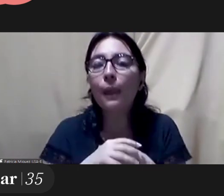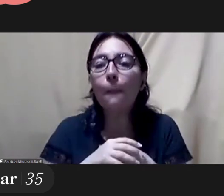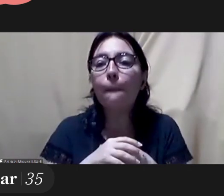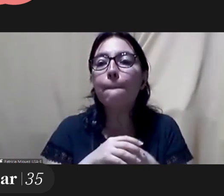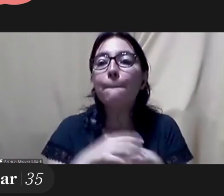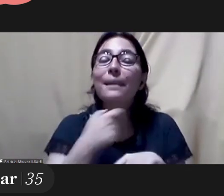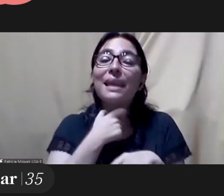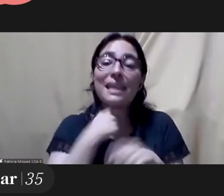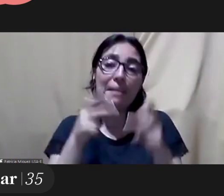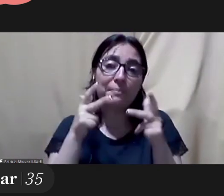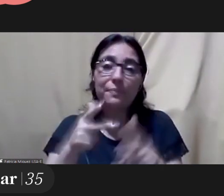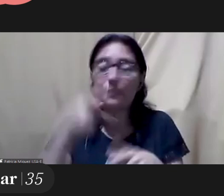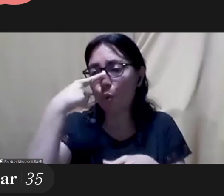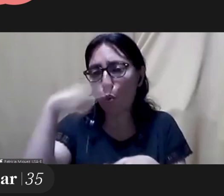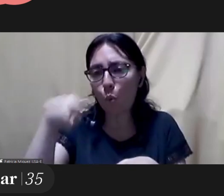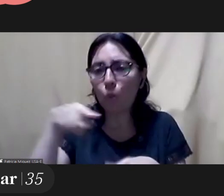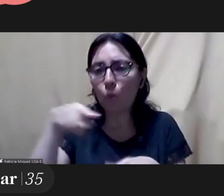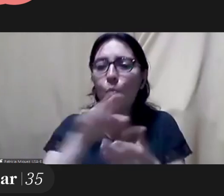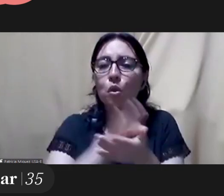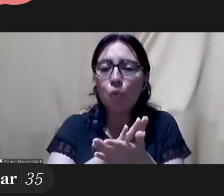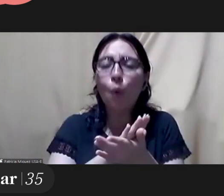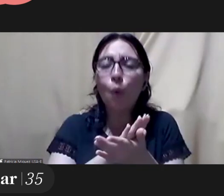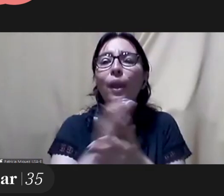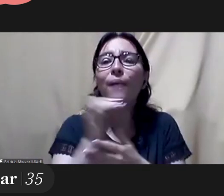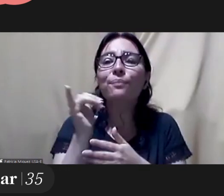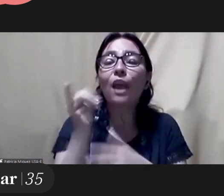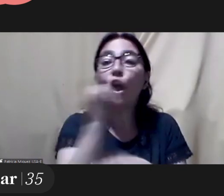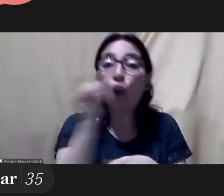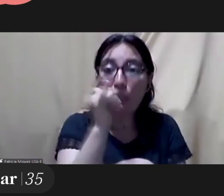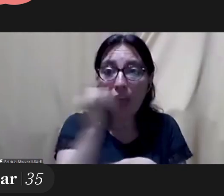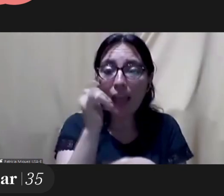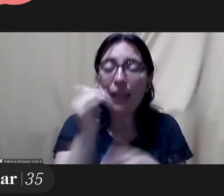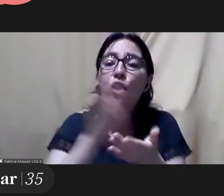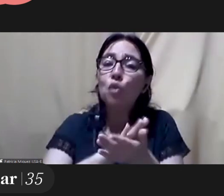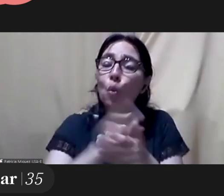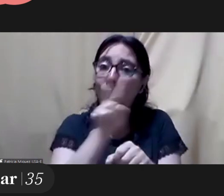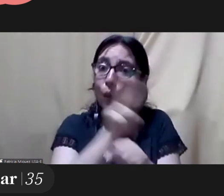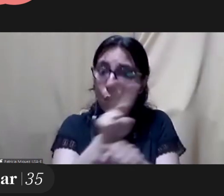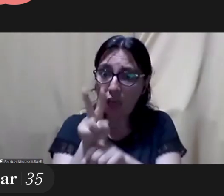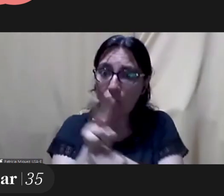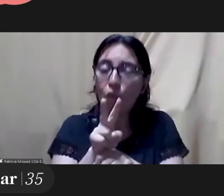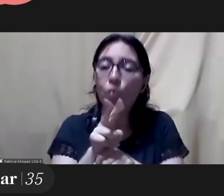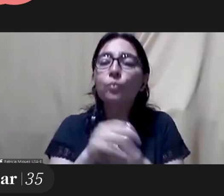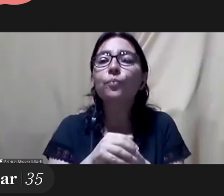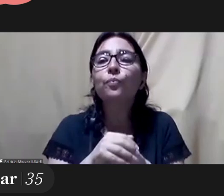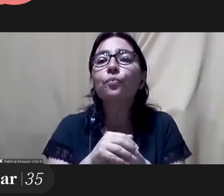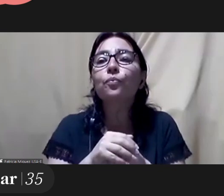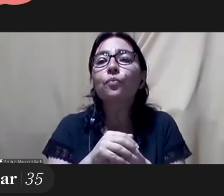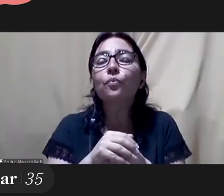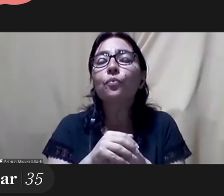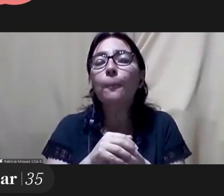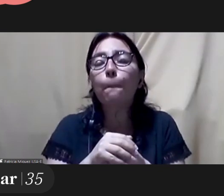I wanted to say one last thing in terms of shooting and care structures.